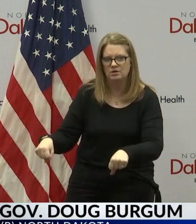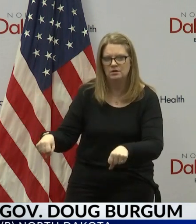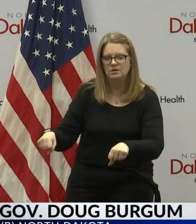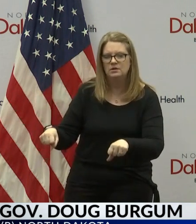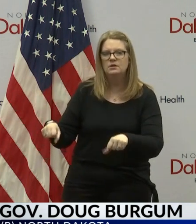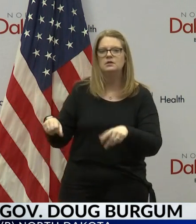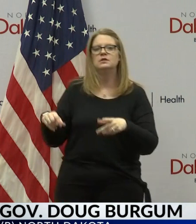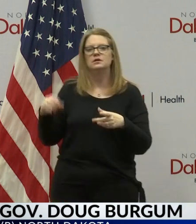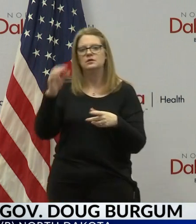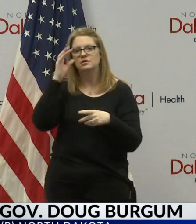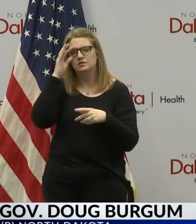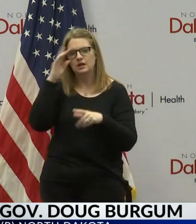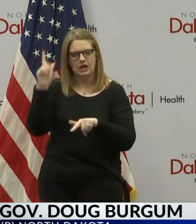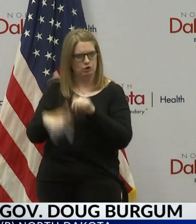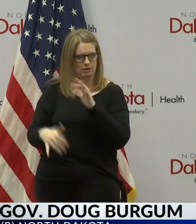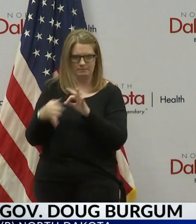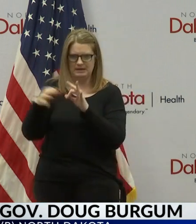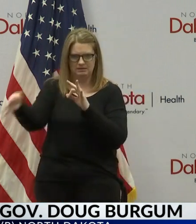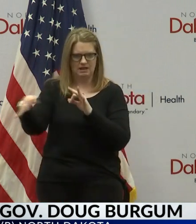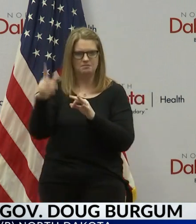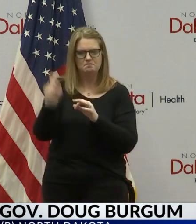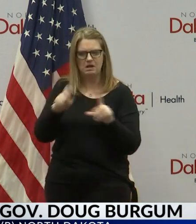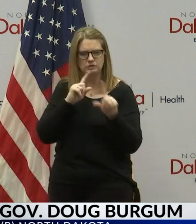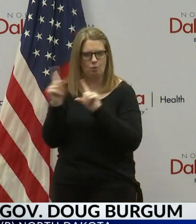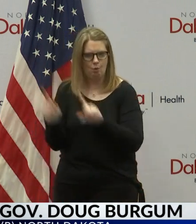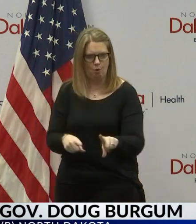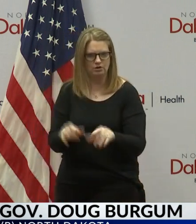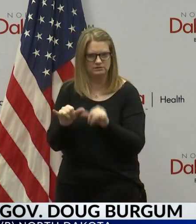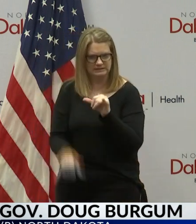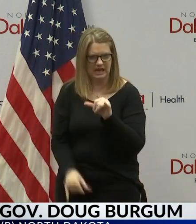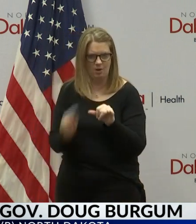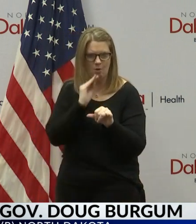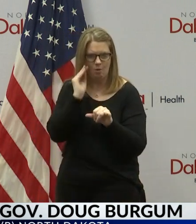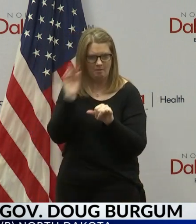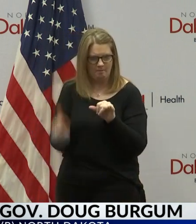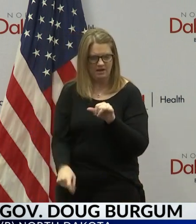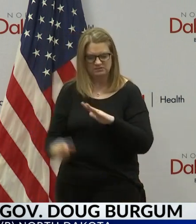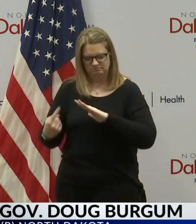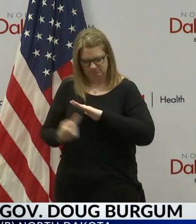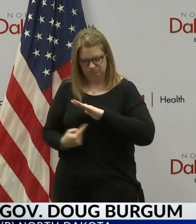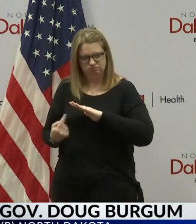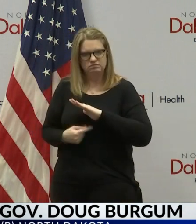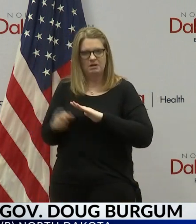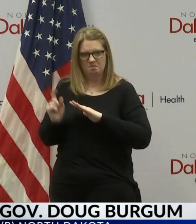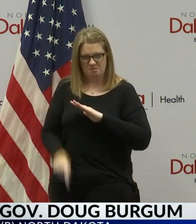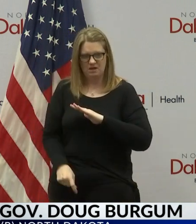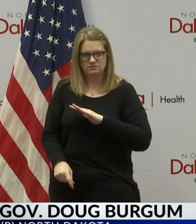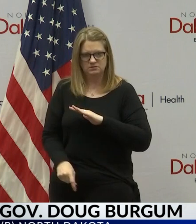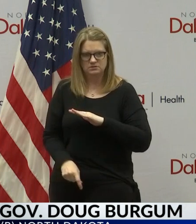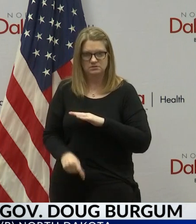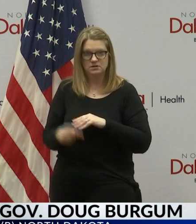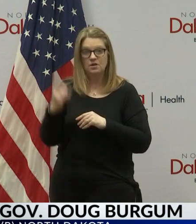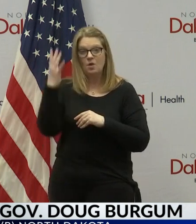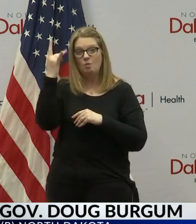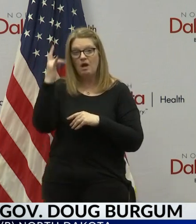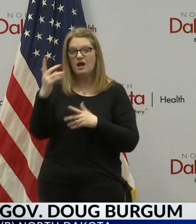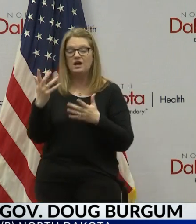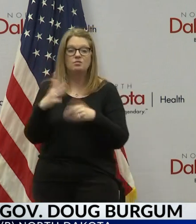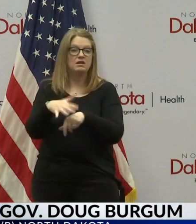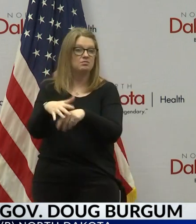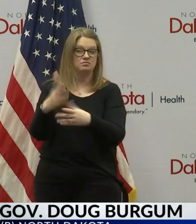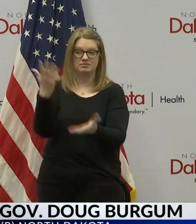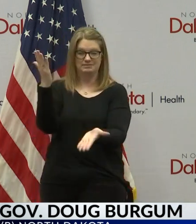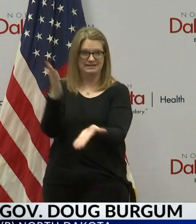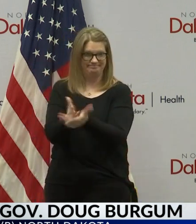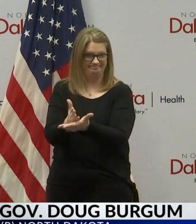that out today that cannot be delayed because it would jeopardize the local ability to control the community transmission of